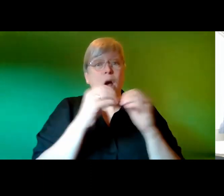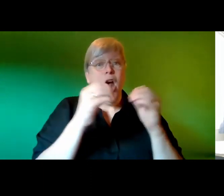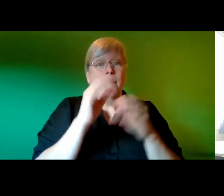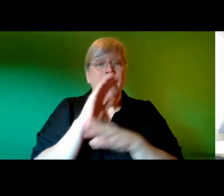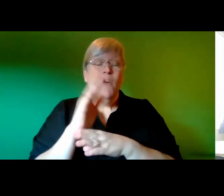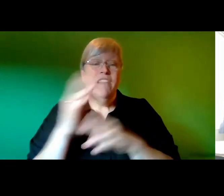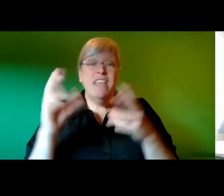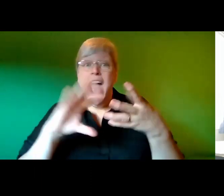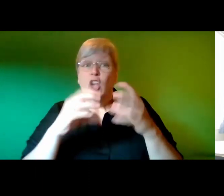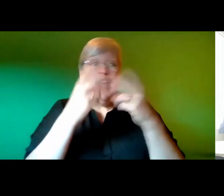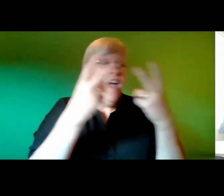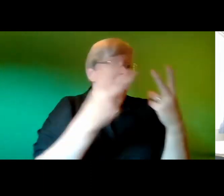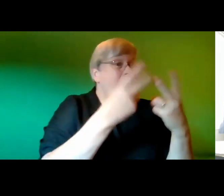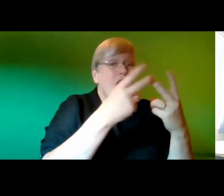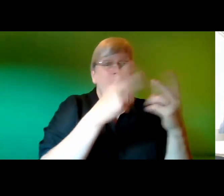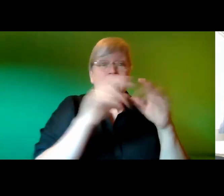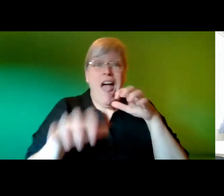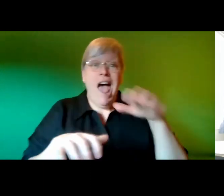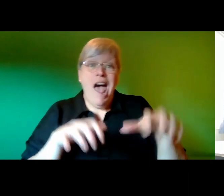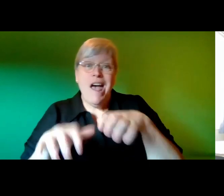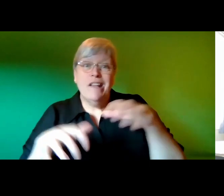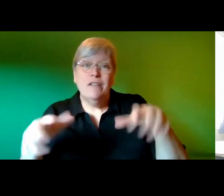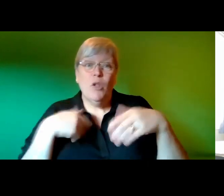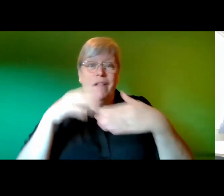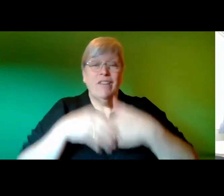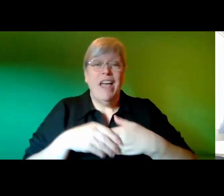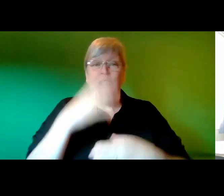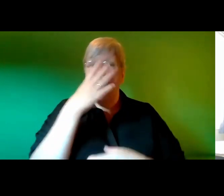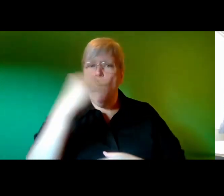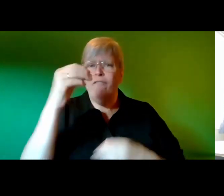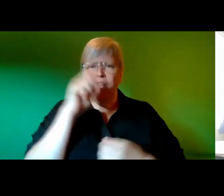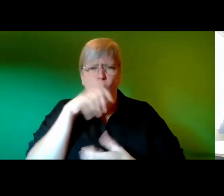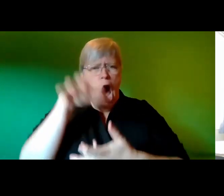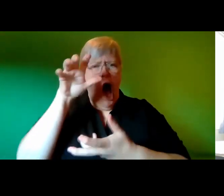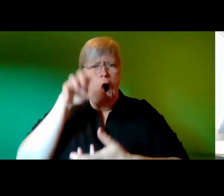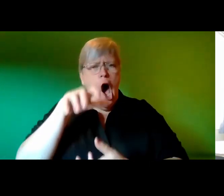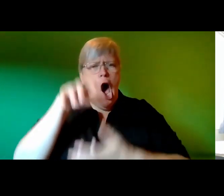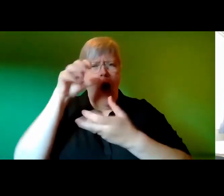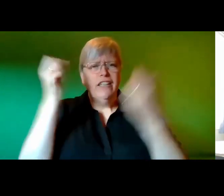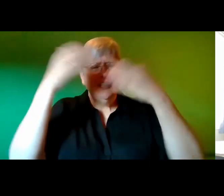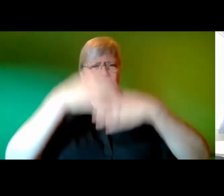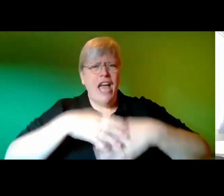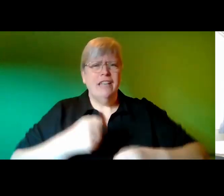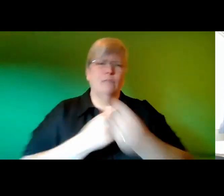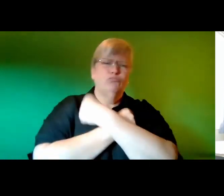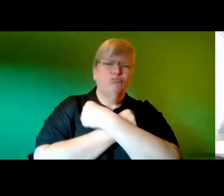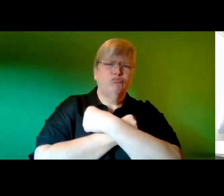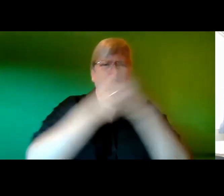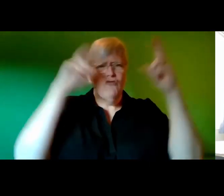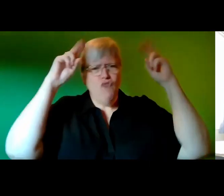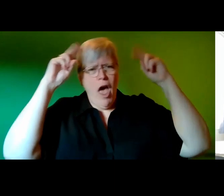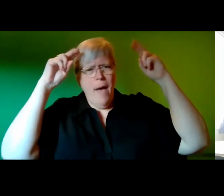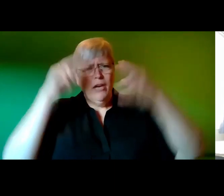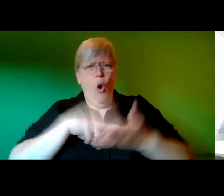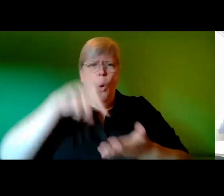alive in my tent such as wolfie who howls into the night and bear rabbit who hops around on his hind feet